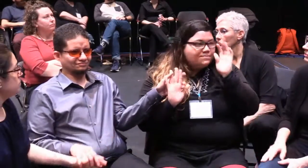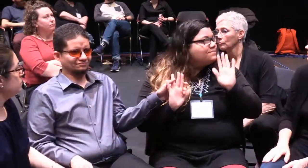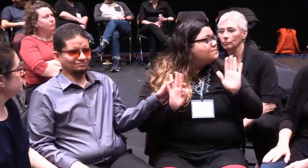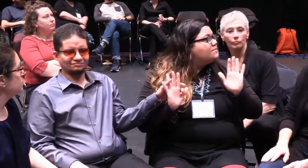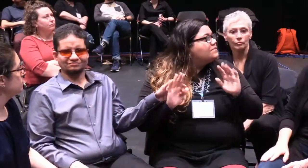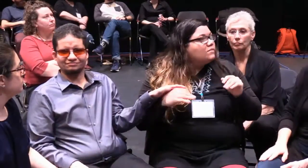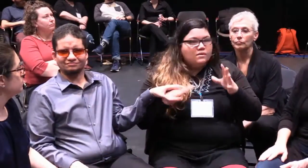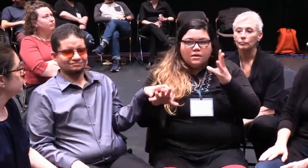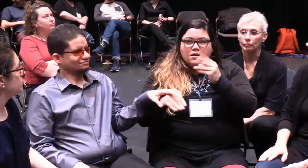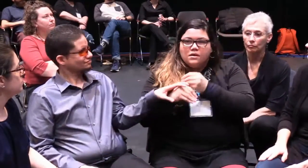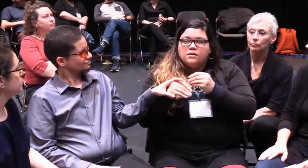Oh, Yash.